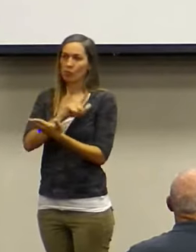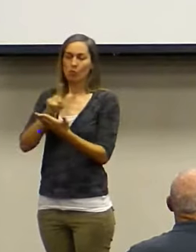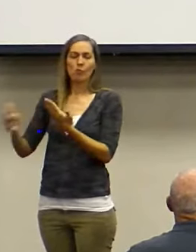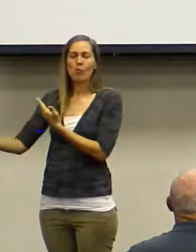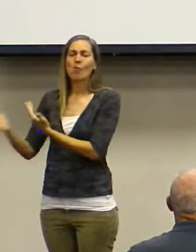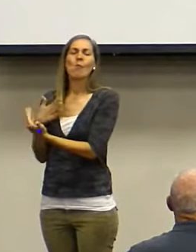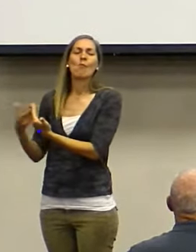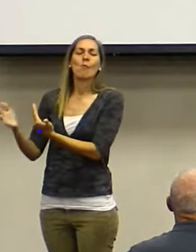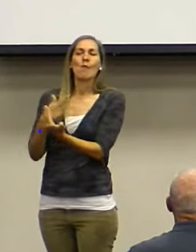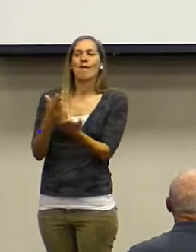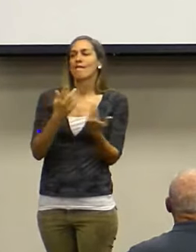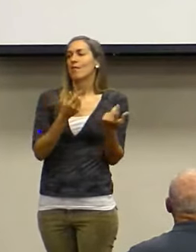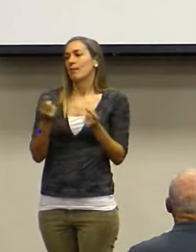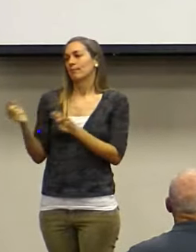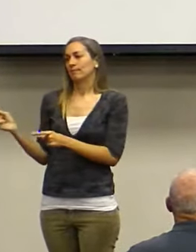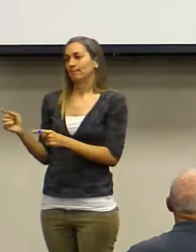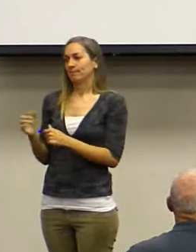what.